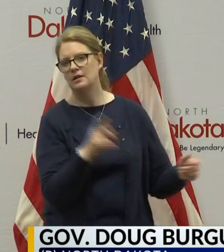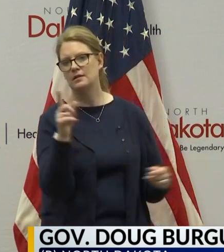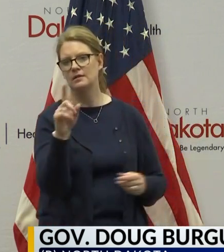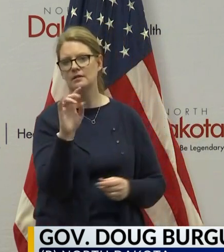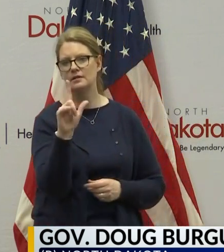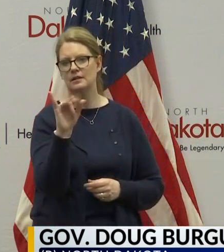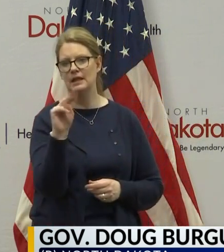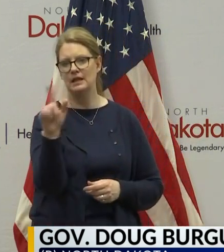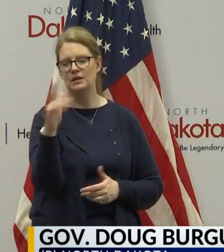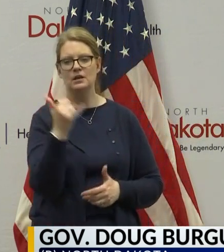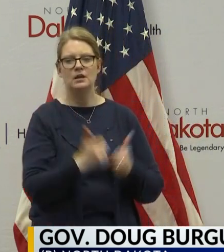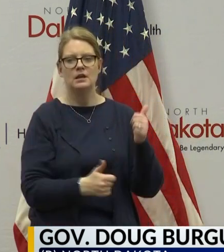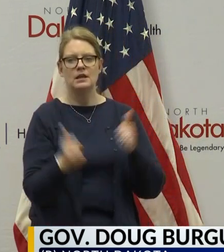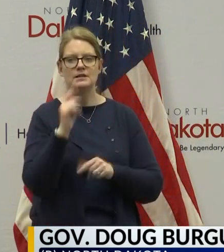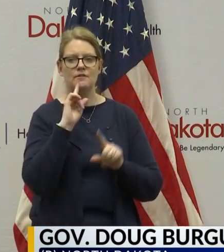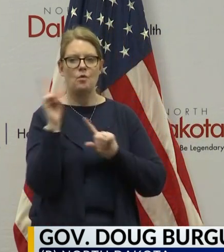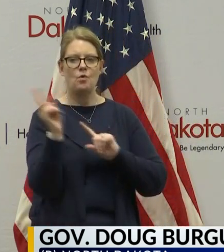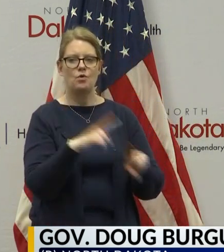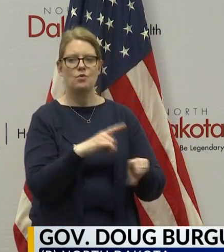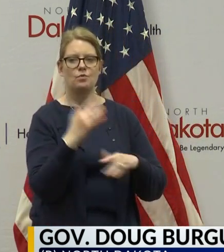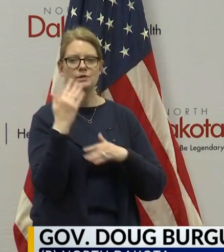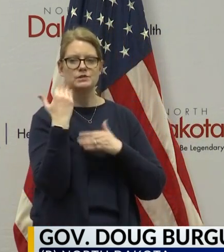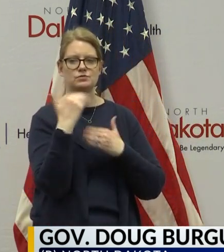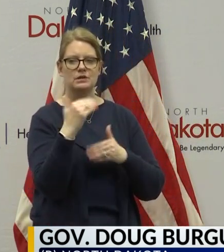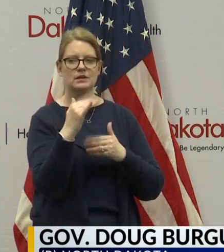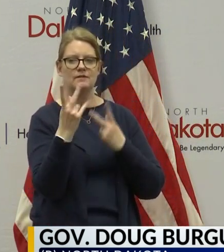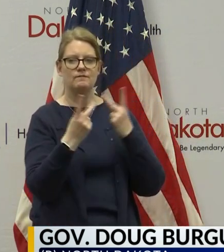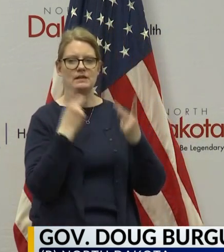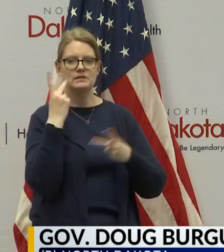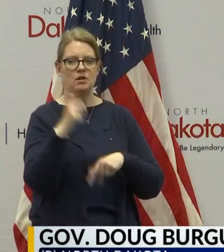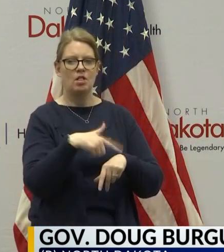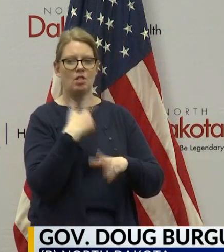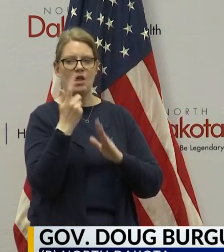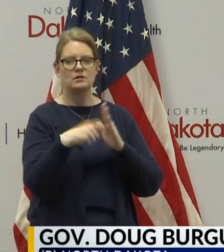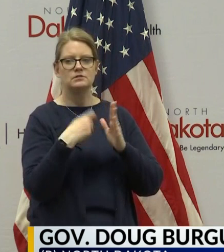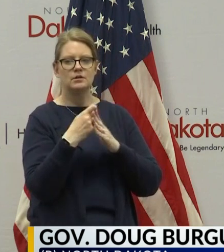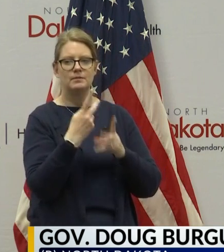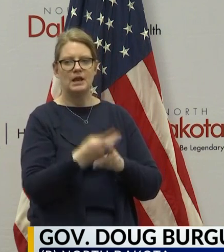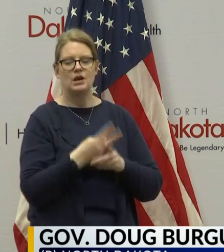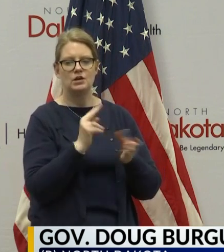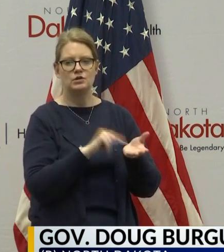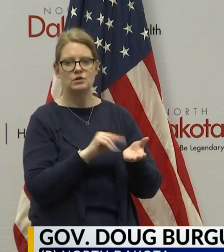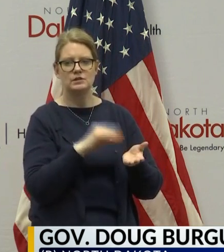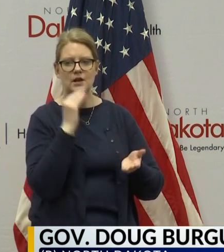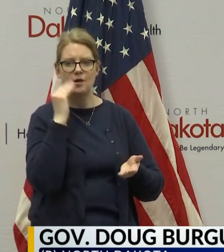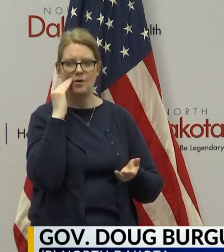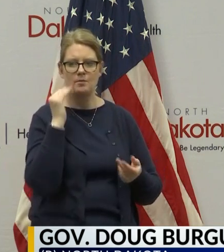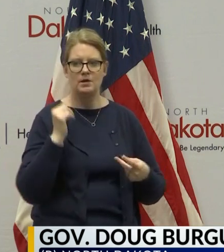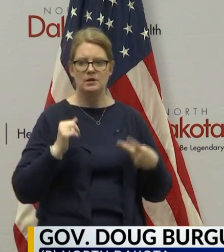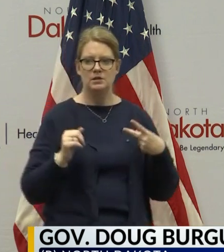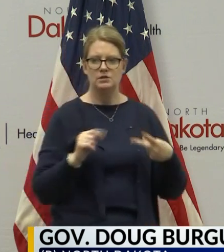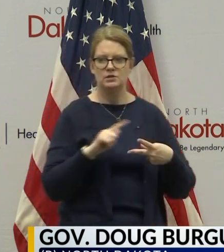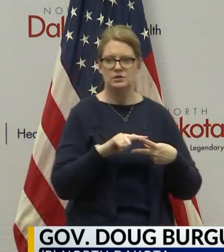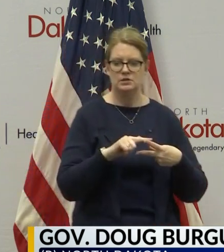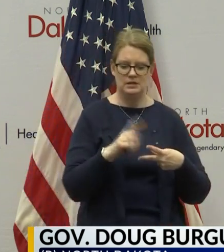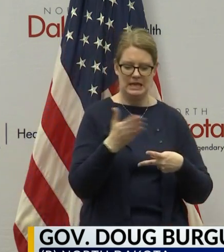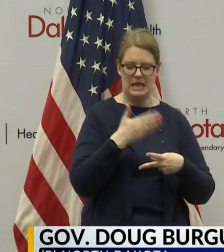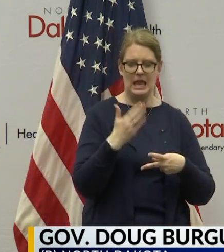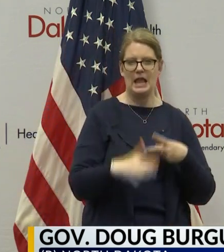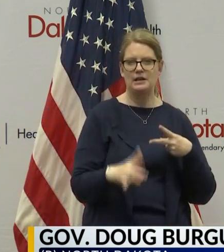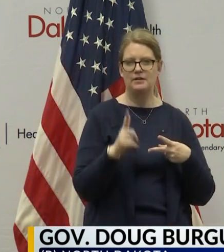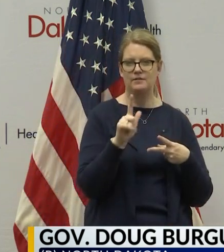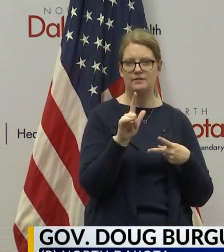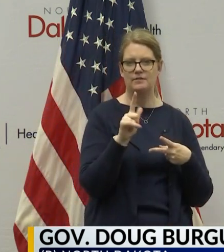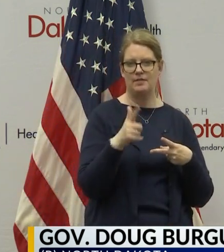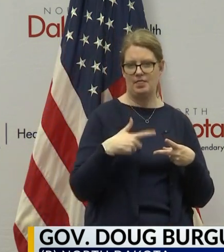your, uh, executive order restricting visits to, uh, long-term care nursing homes, uh, there was two exceptions listed on there. End of life, which is pretty